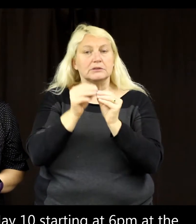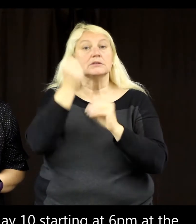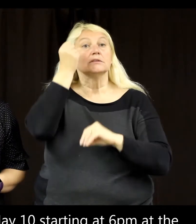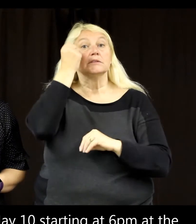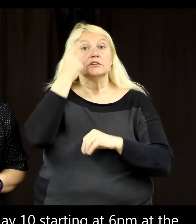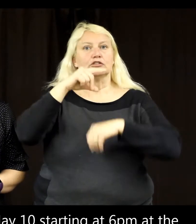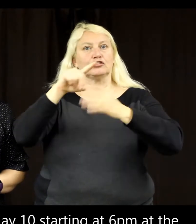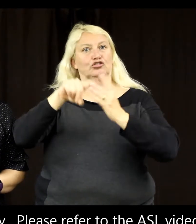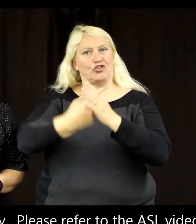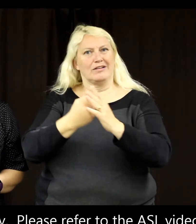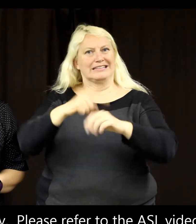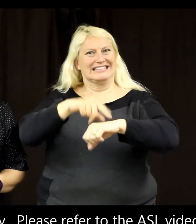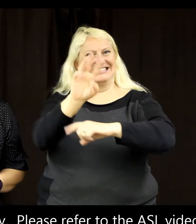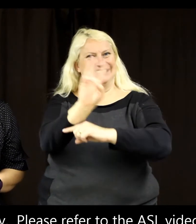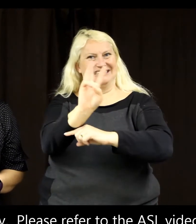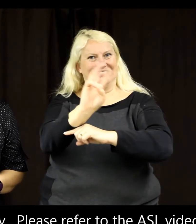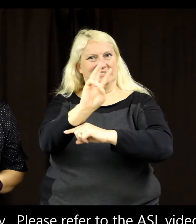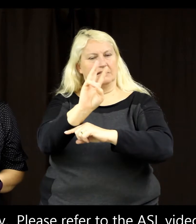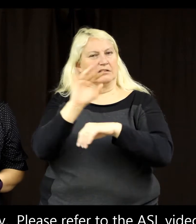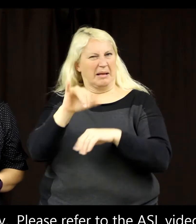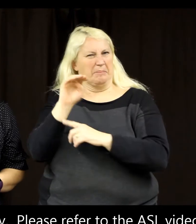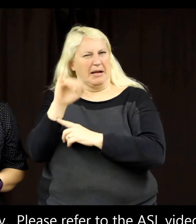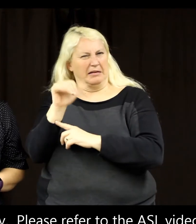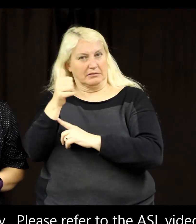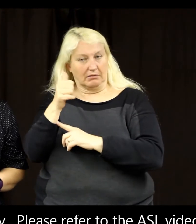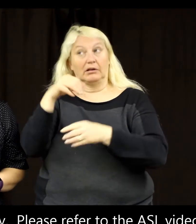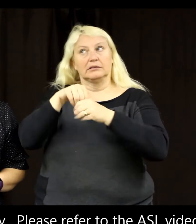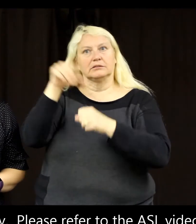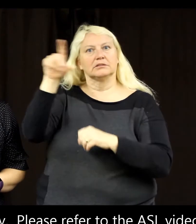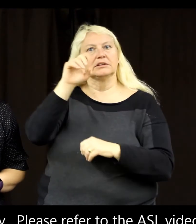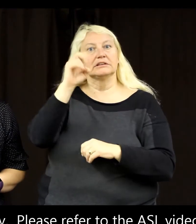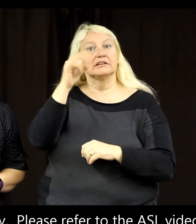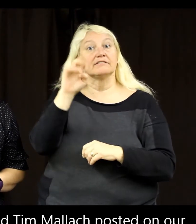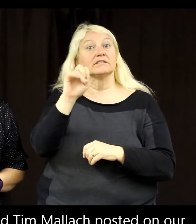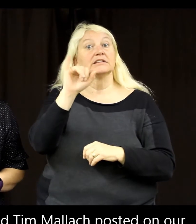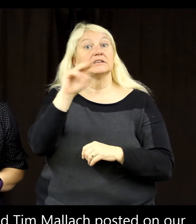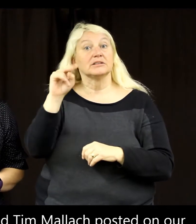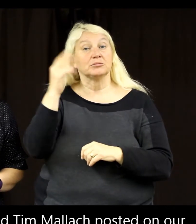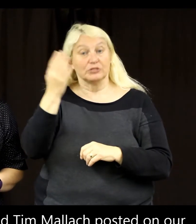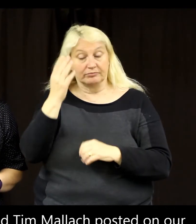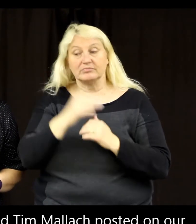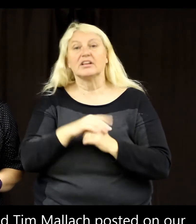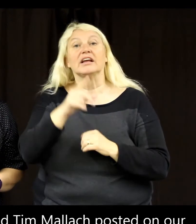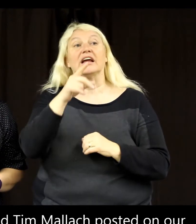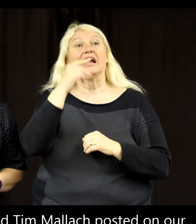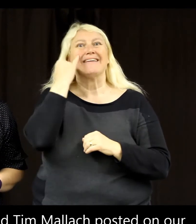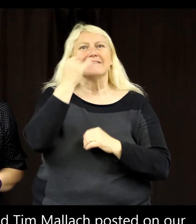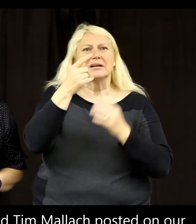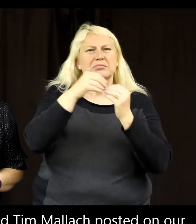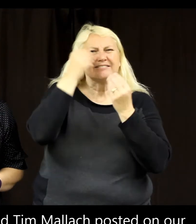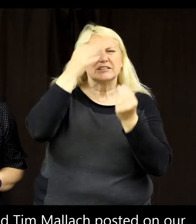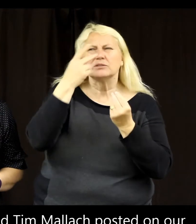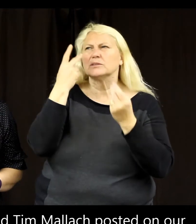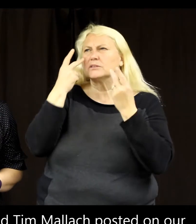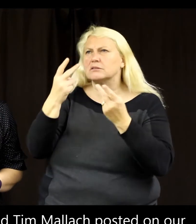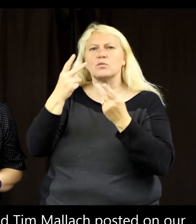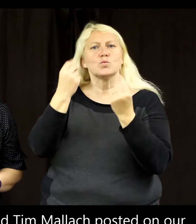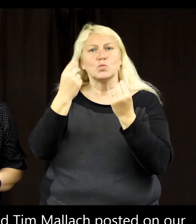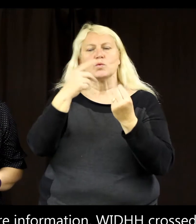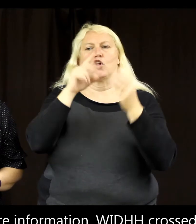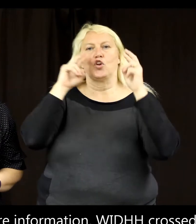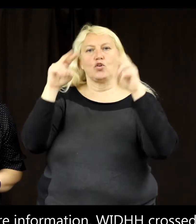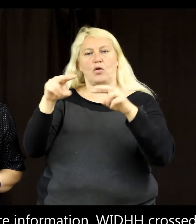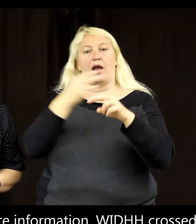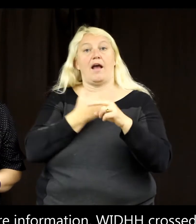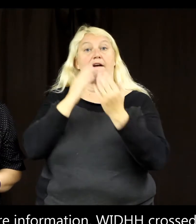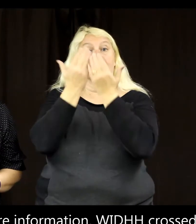the Executive Inn in Burnaby. Please refer to the ASL video by Ruth Blackburn and Tim Malek posted on our Facebook page